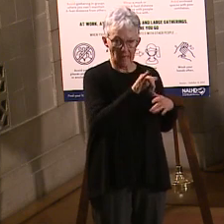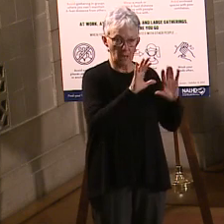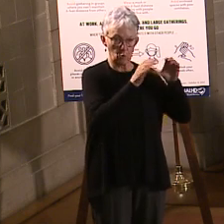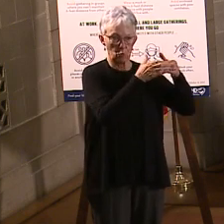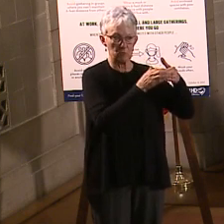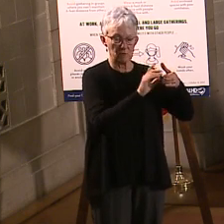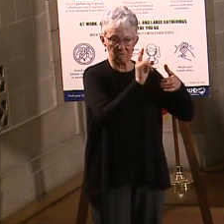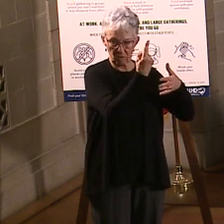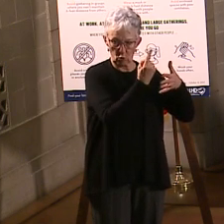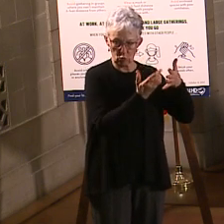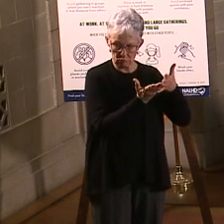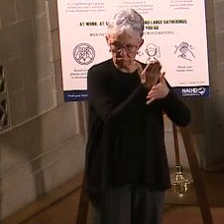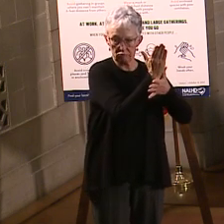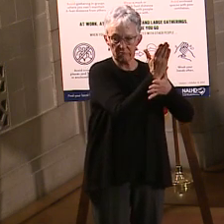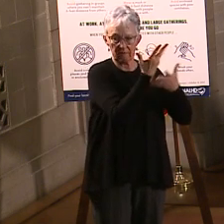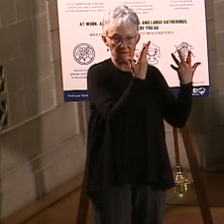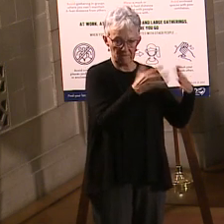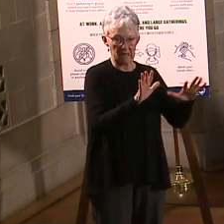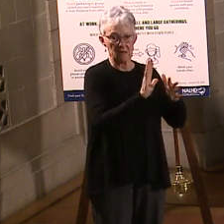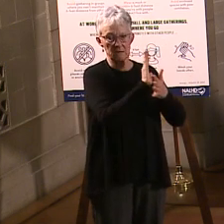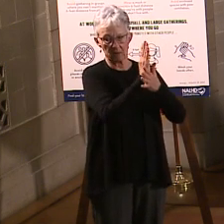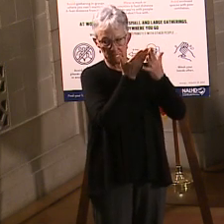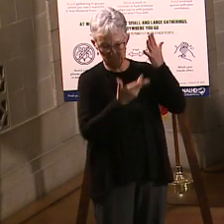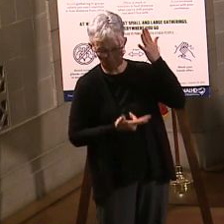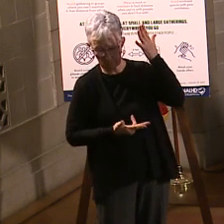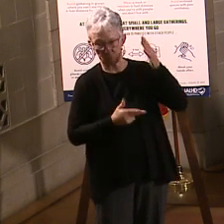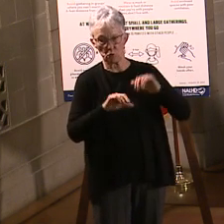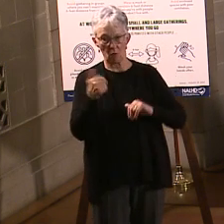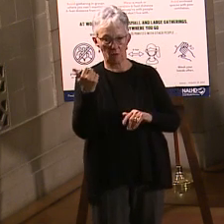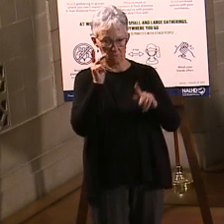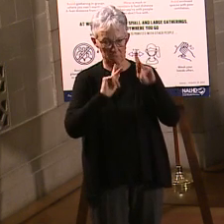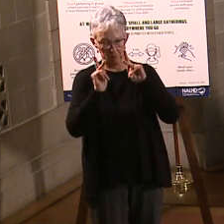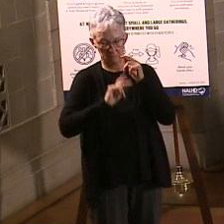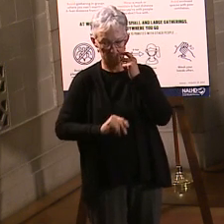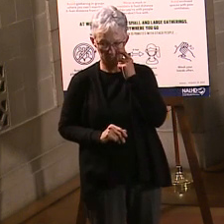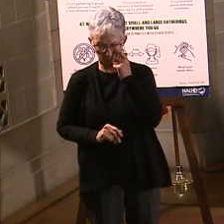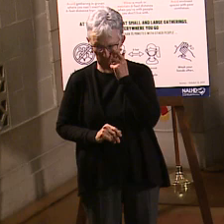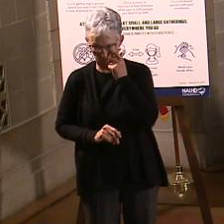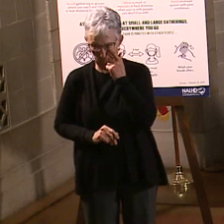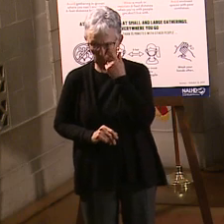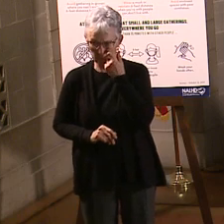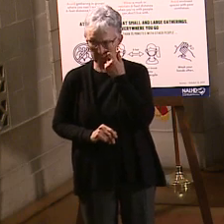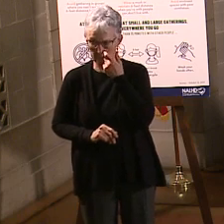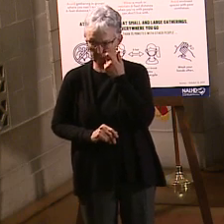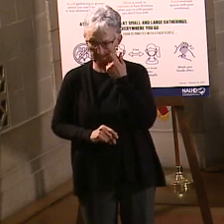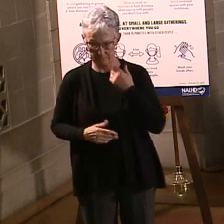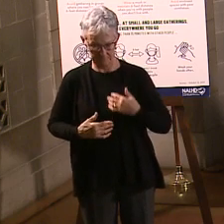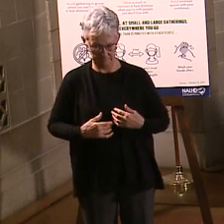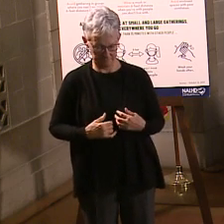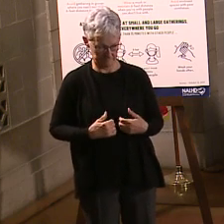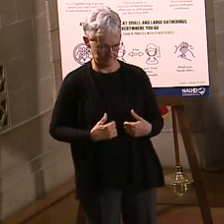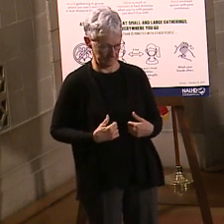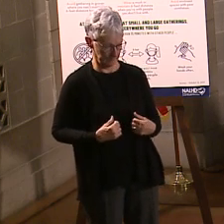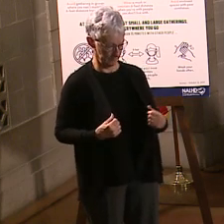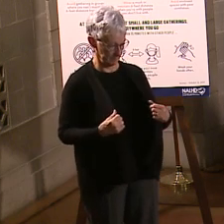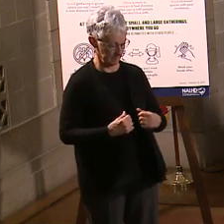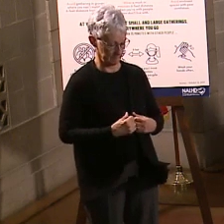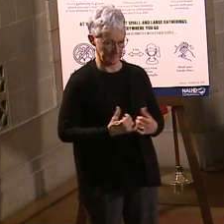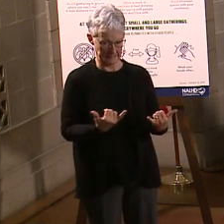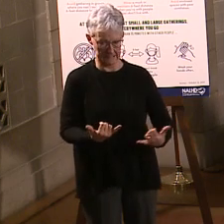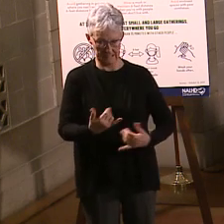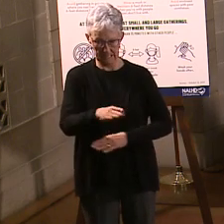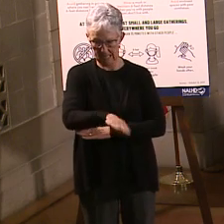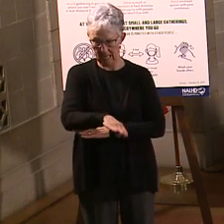Gosh, I think that covers it for that. All right, great. Let's see. We got, I will be this